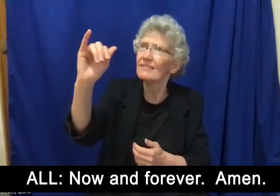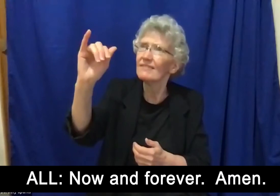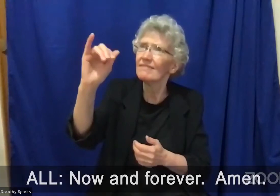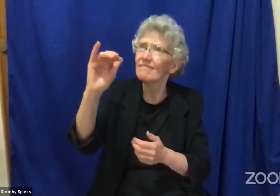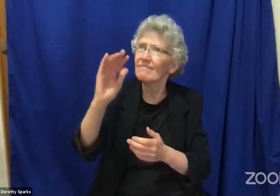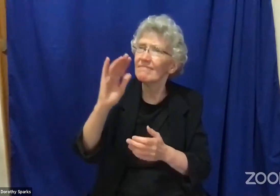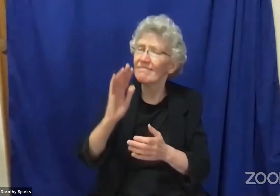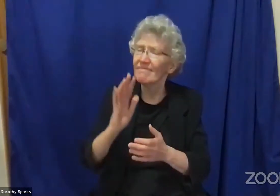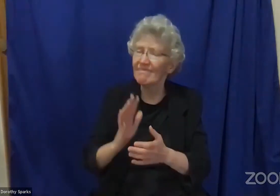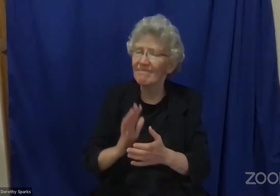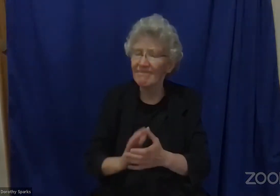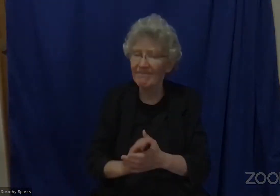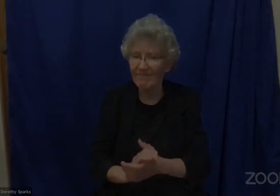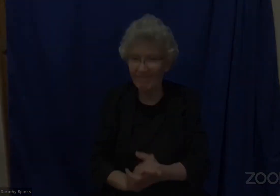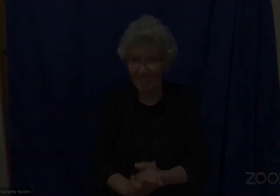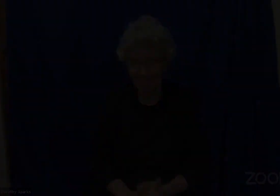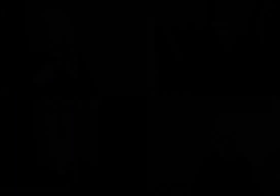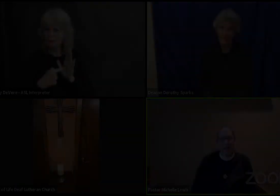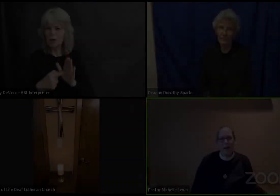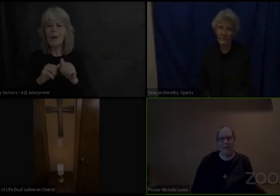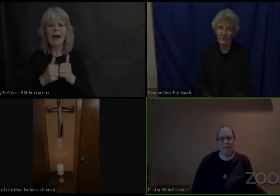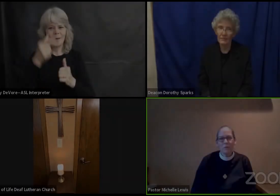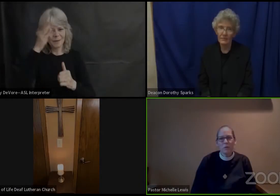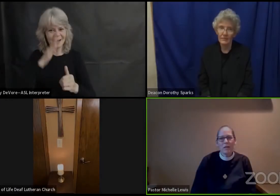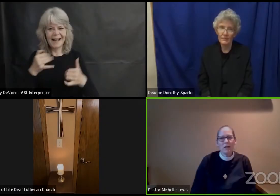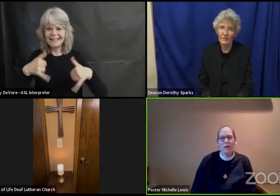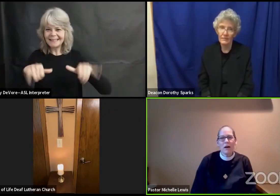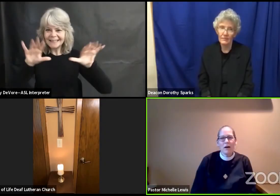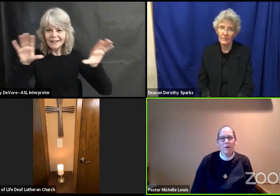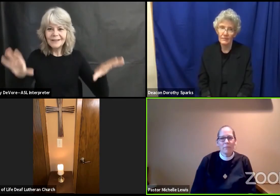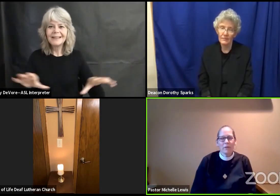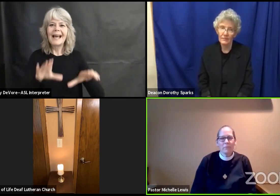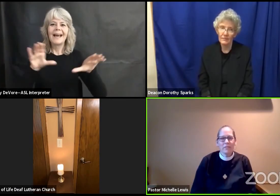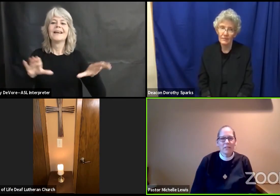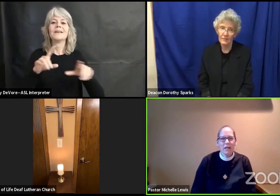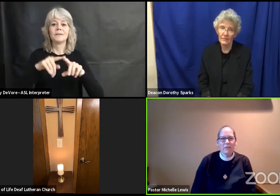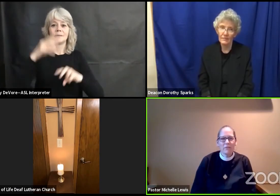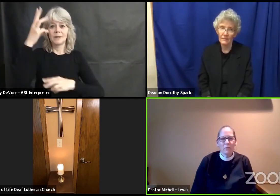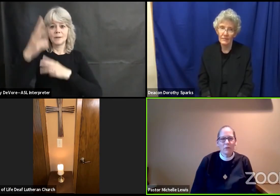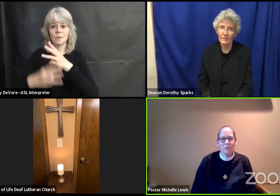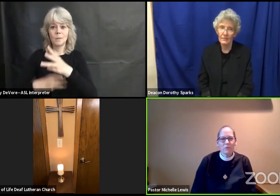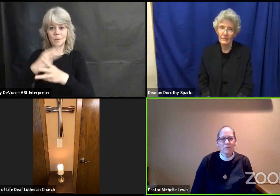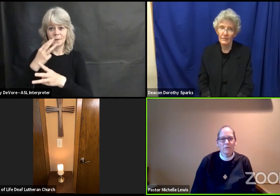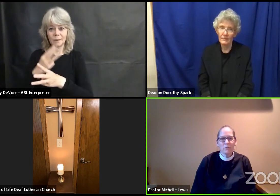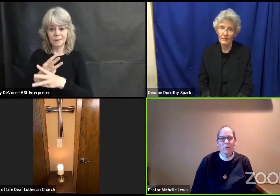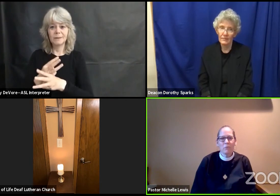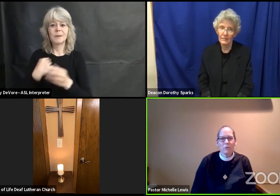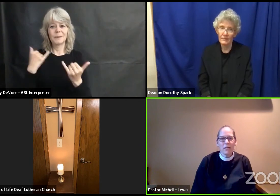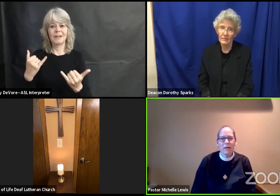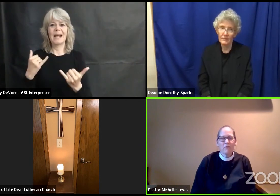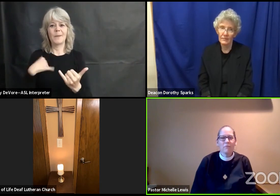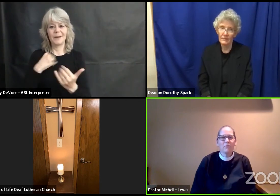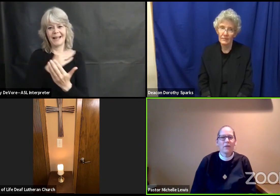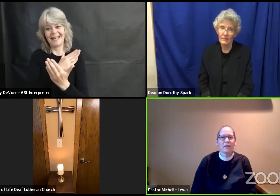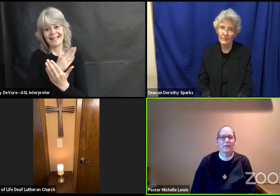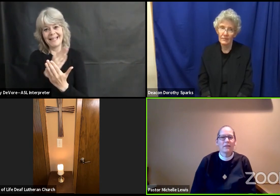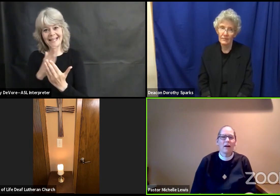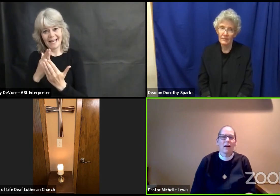and as we come to the end of our worship service we pray that God